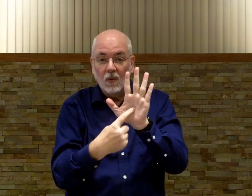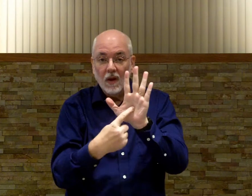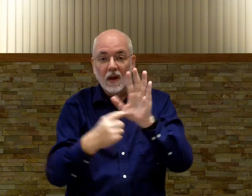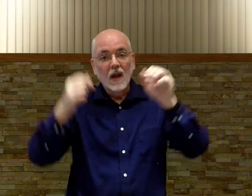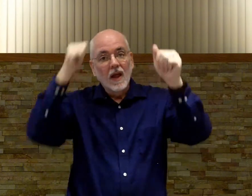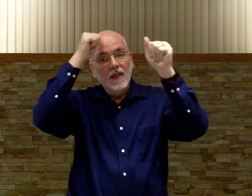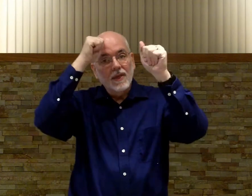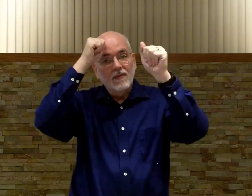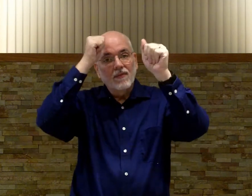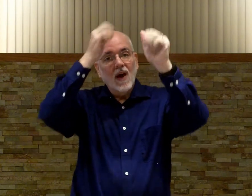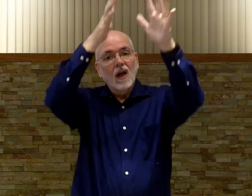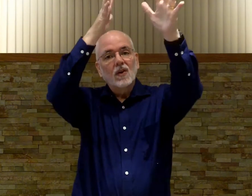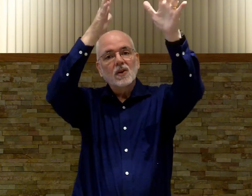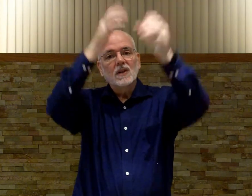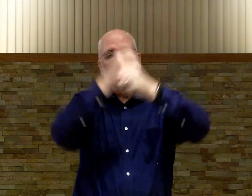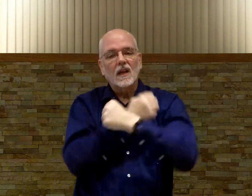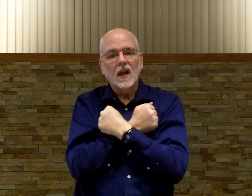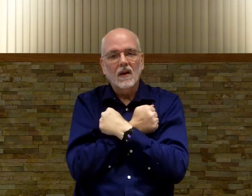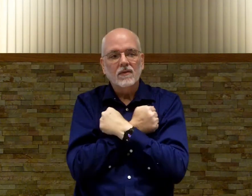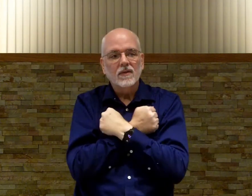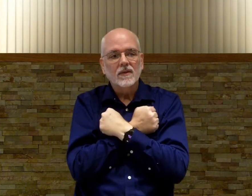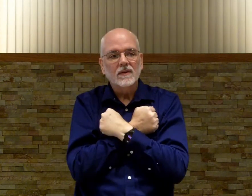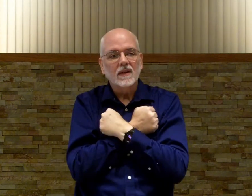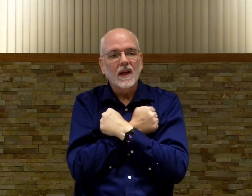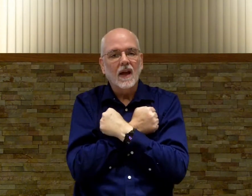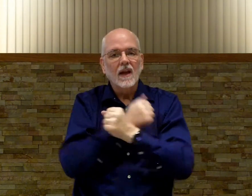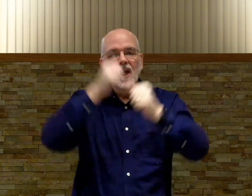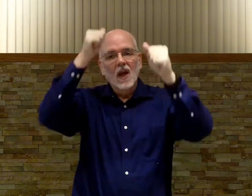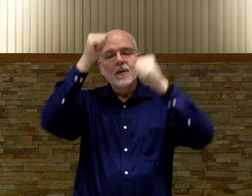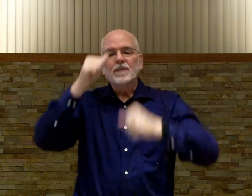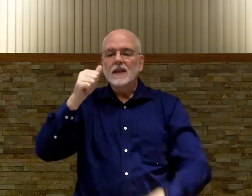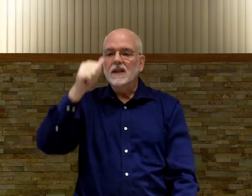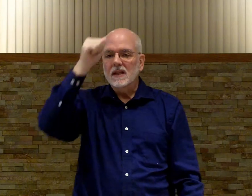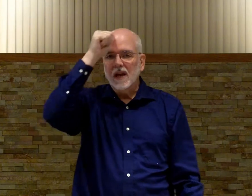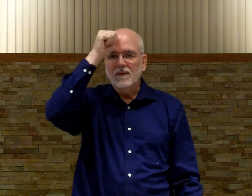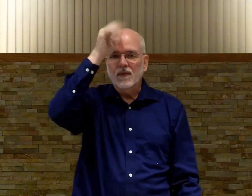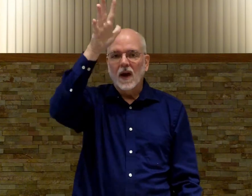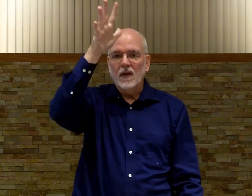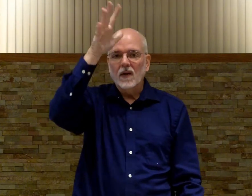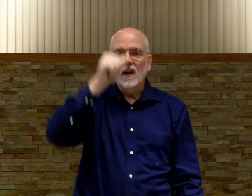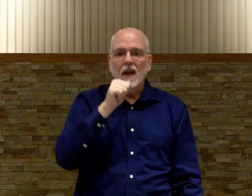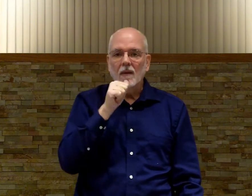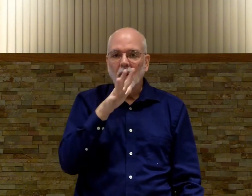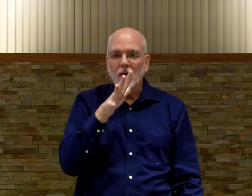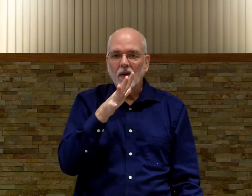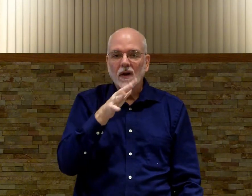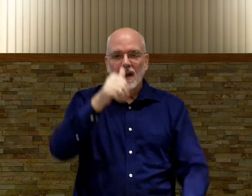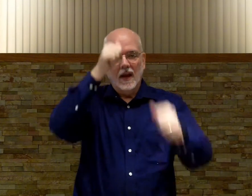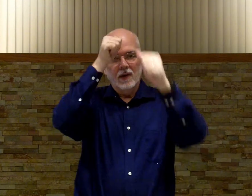the father's love okay this is the sign for father and mother and